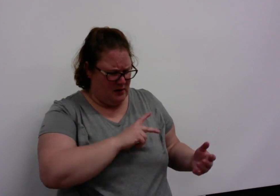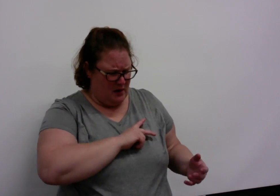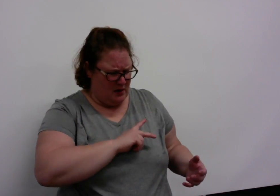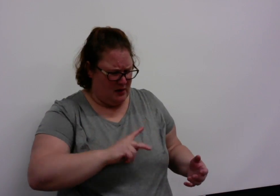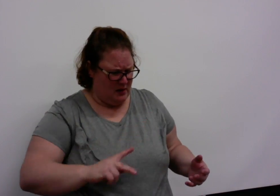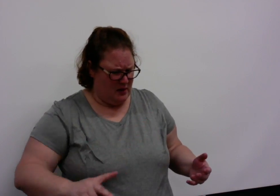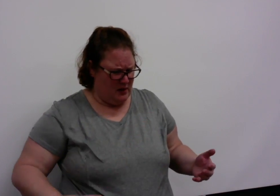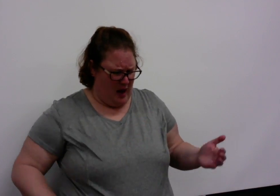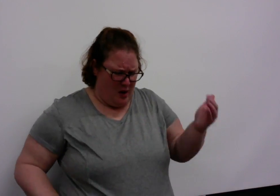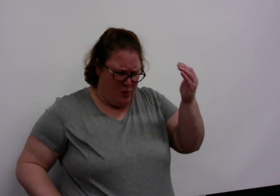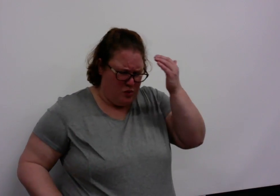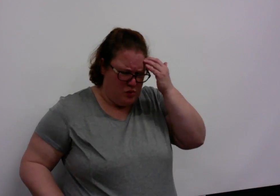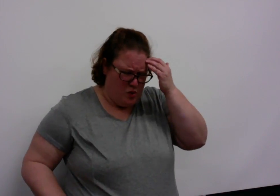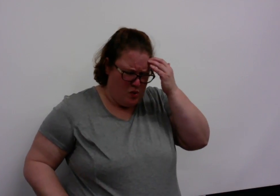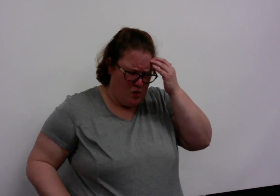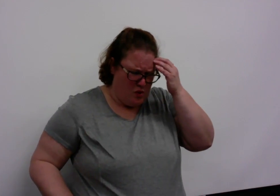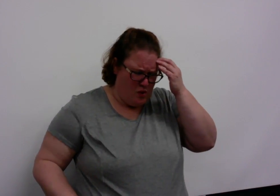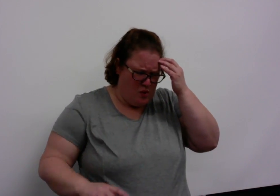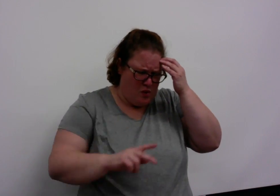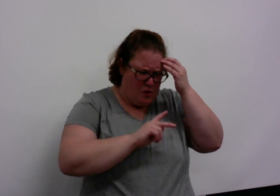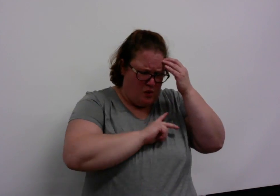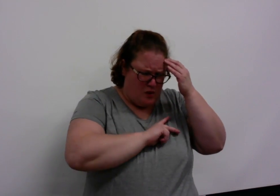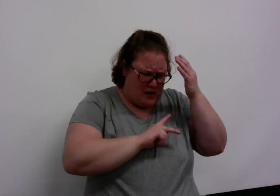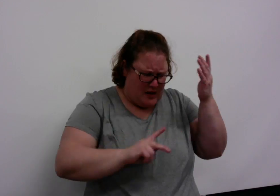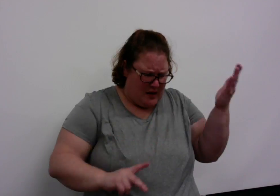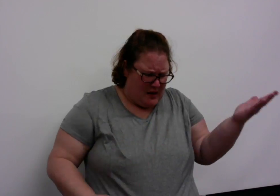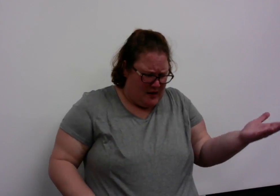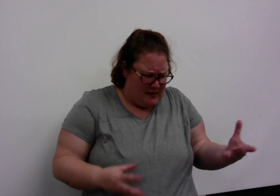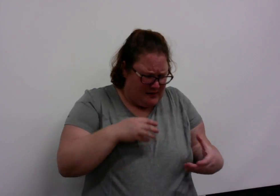king? I know he is, the king I see inside.